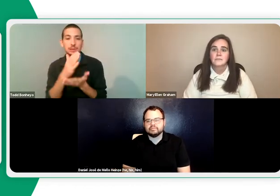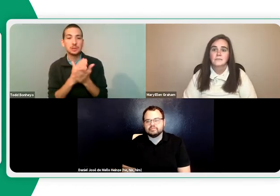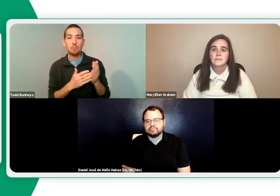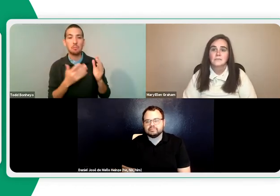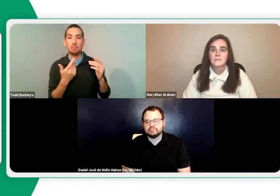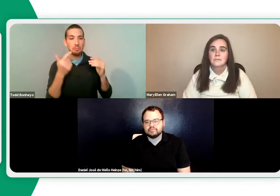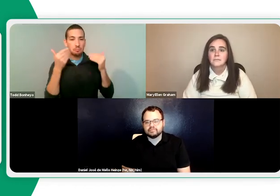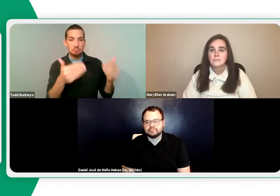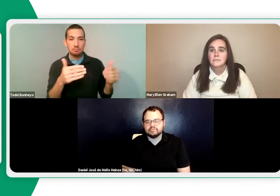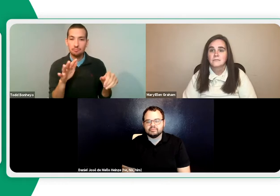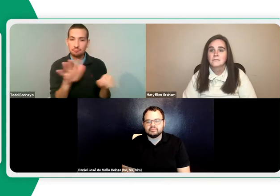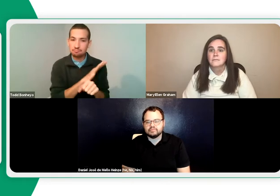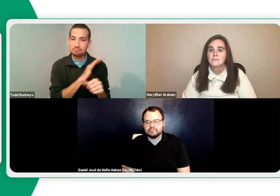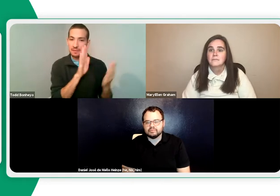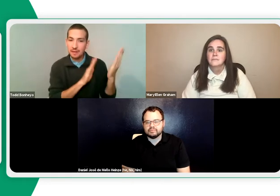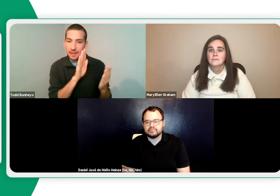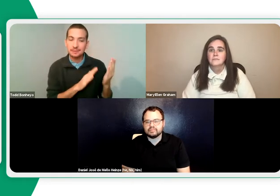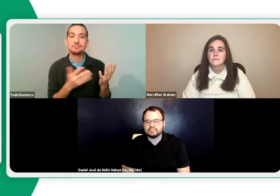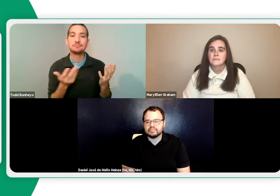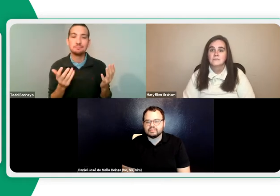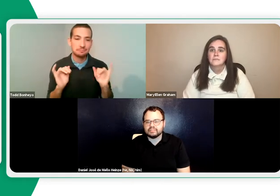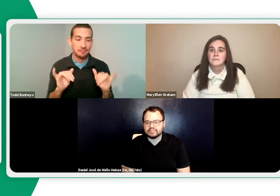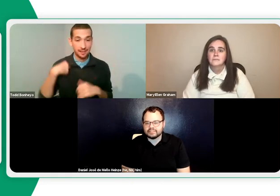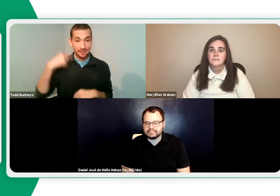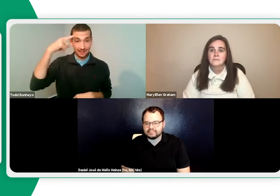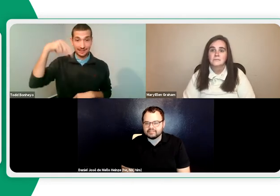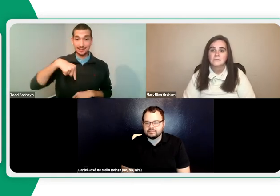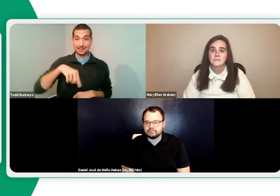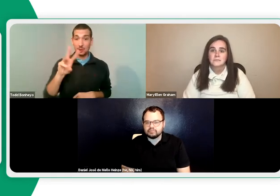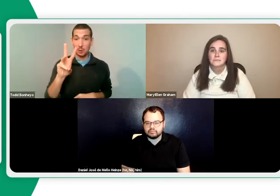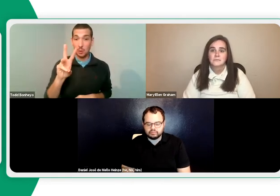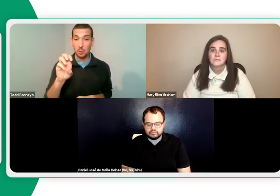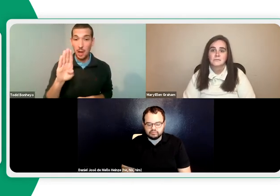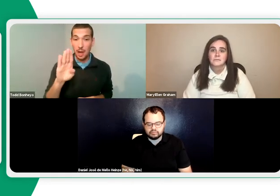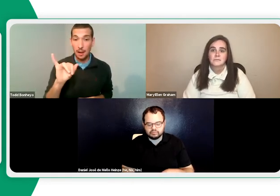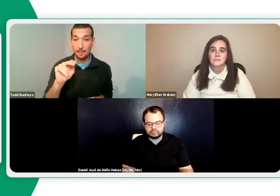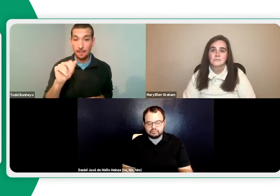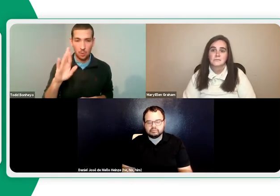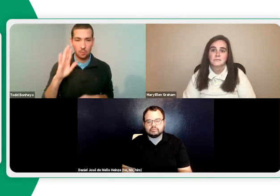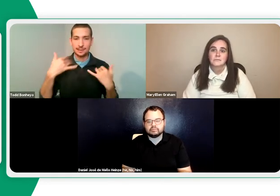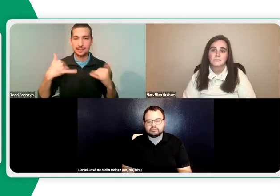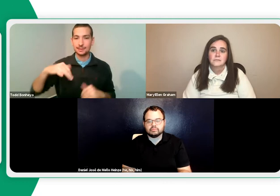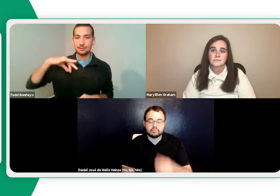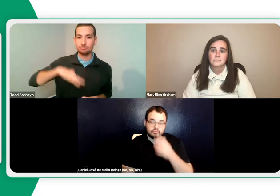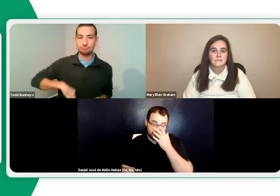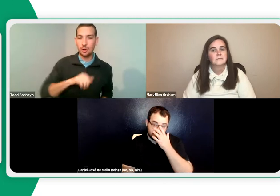programs. Some are having the hybrid program. And some are completely face-to-face again. I do